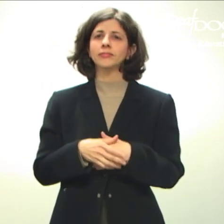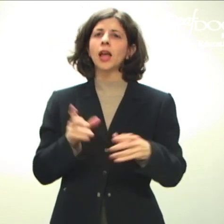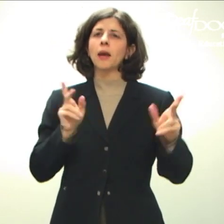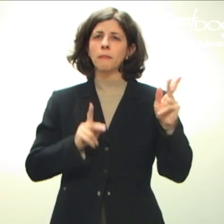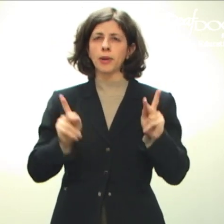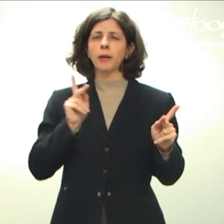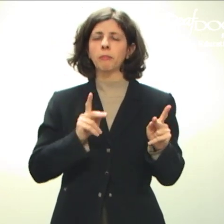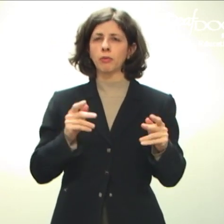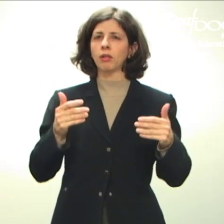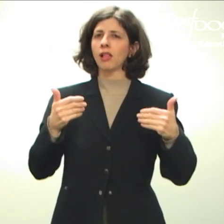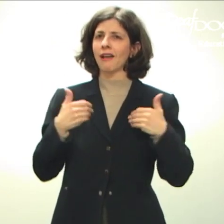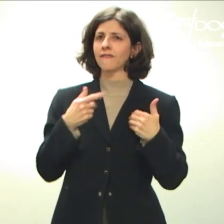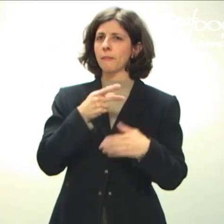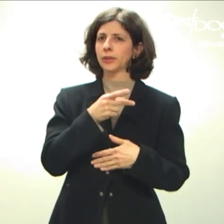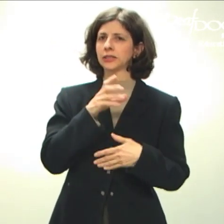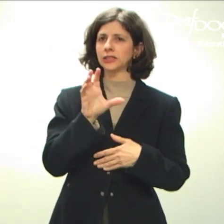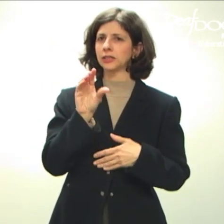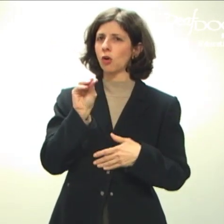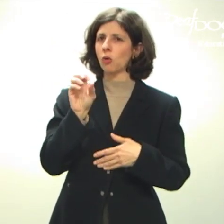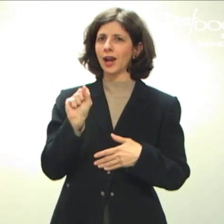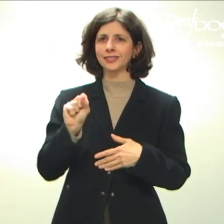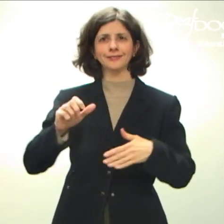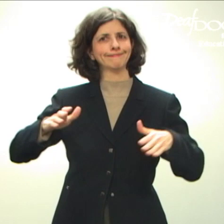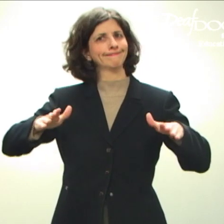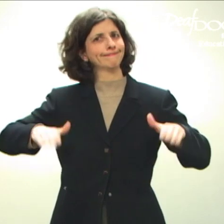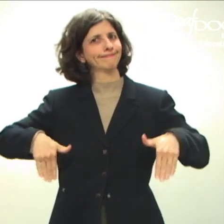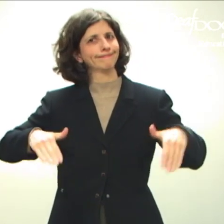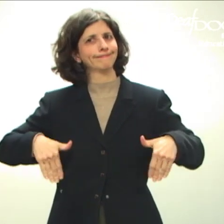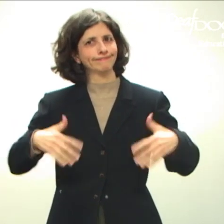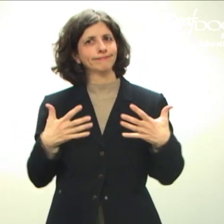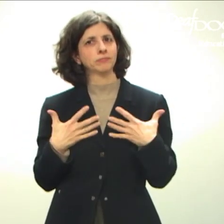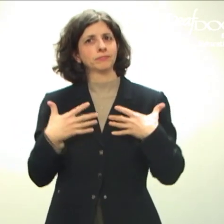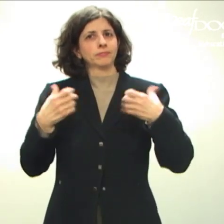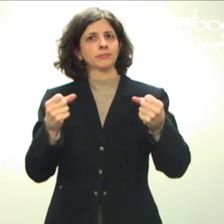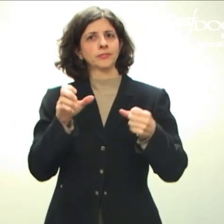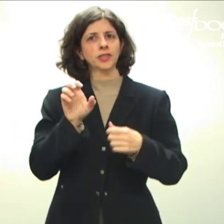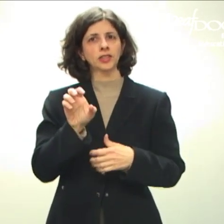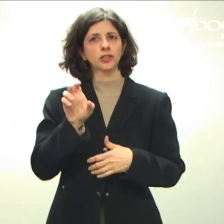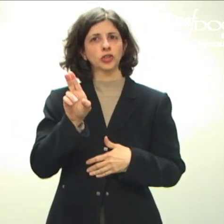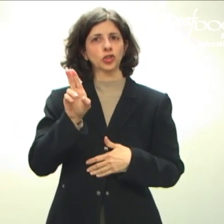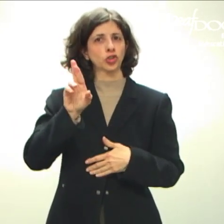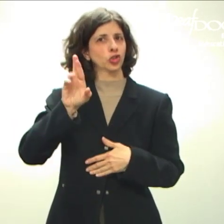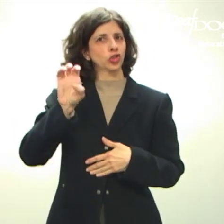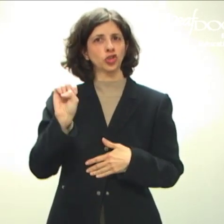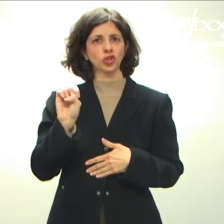There is no cure at this time for polycystic ovarian syndrome,